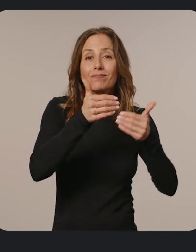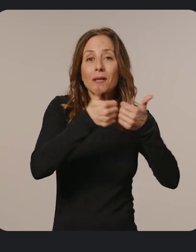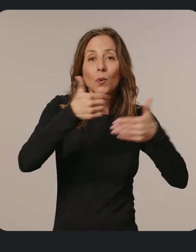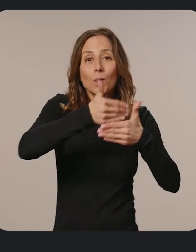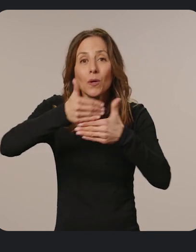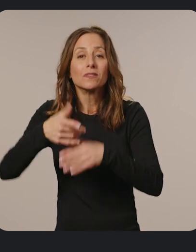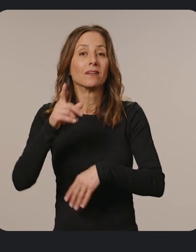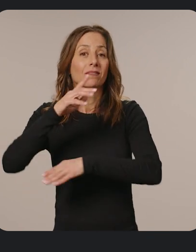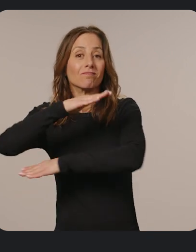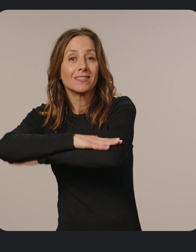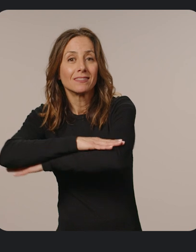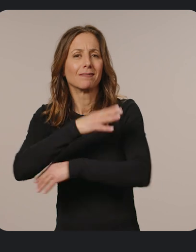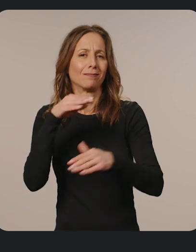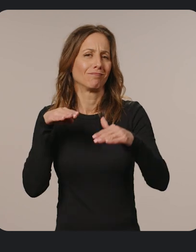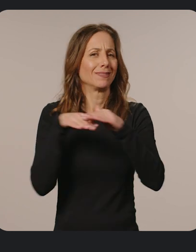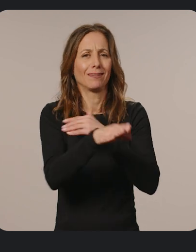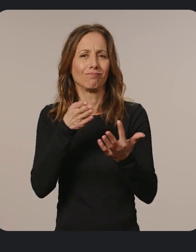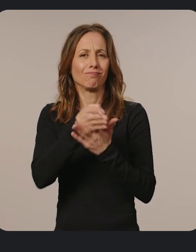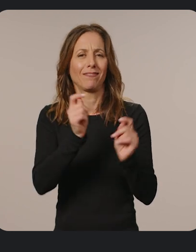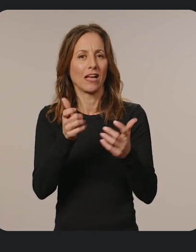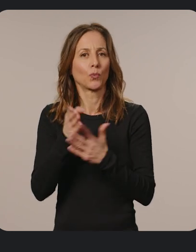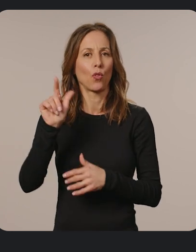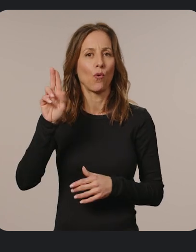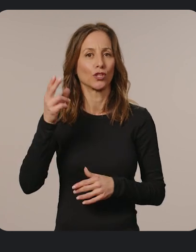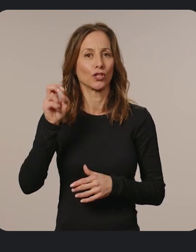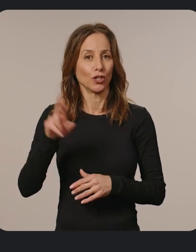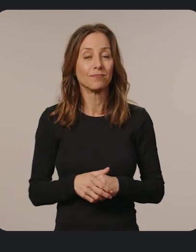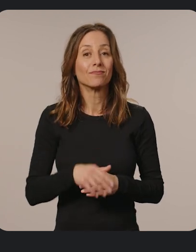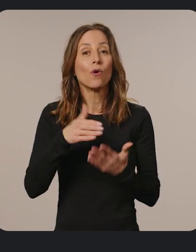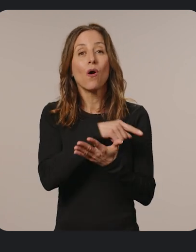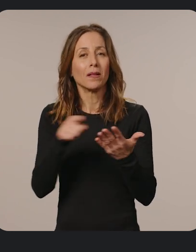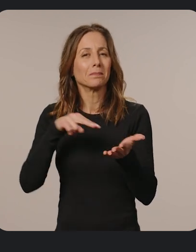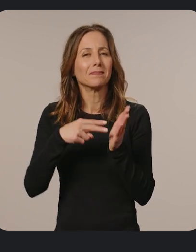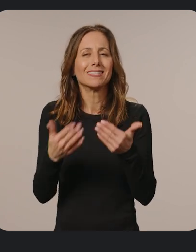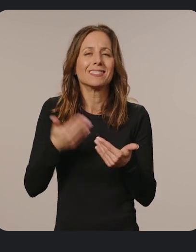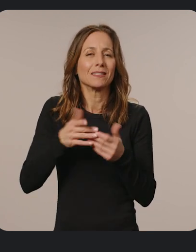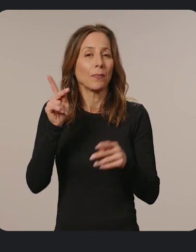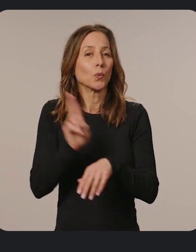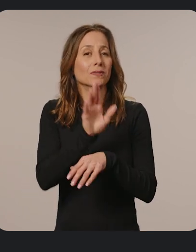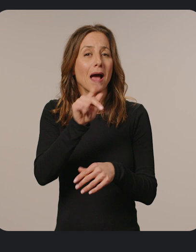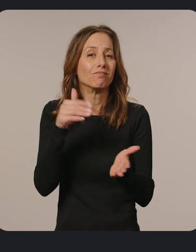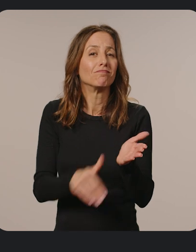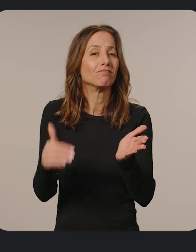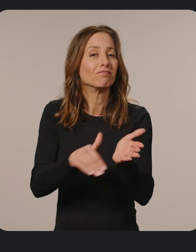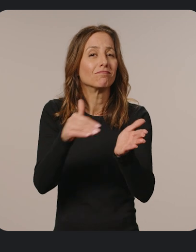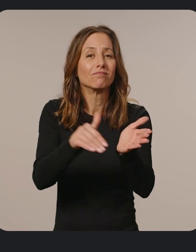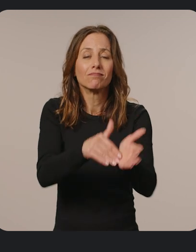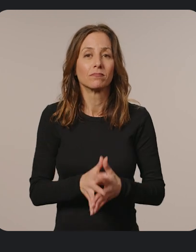desks, and access them quickly from the launcher. All of that makes it easy for people to use your app time and time again.